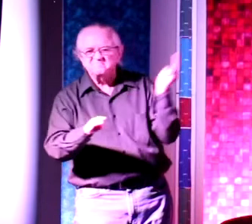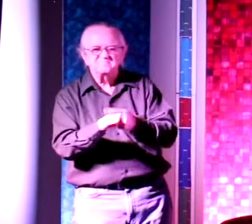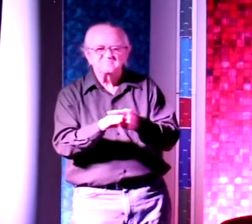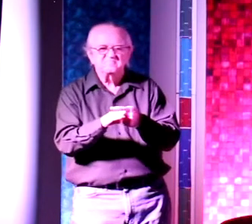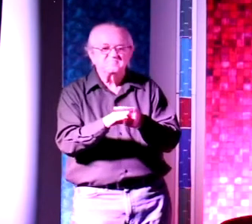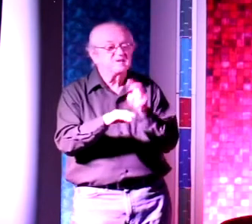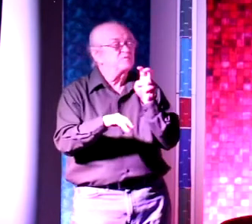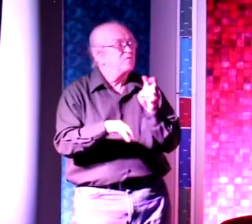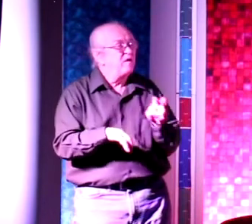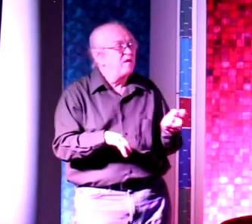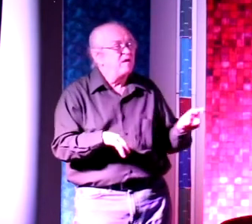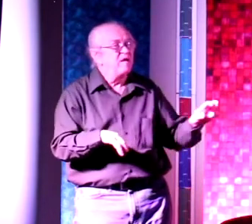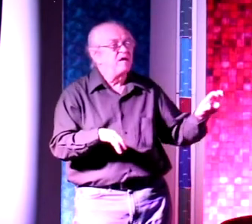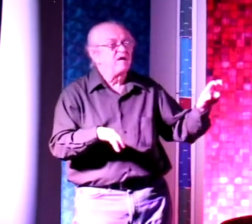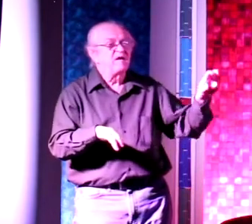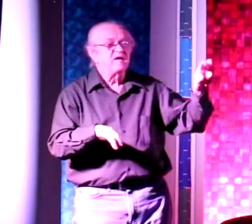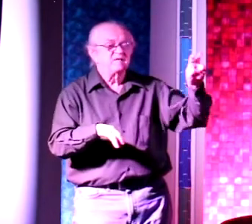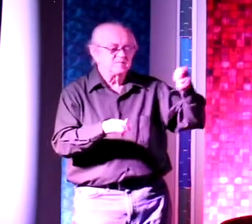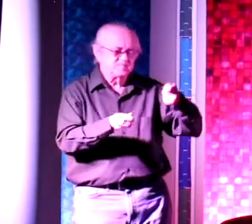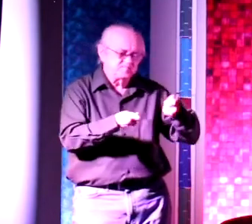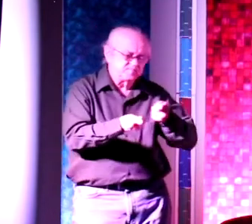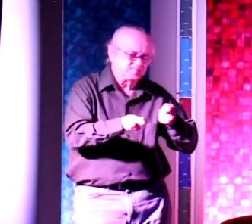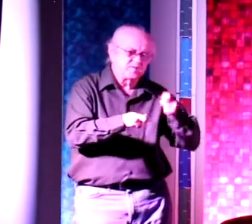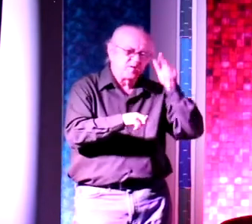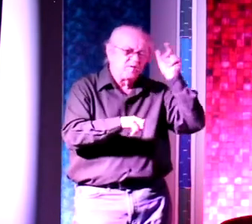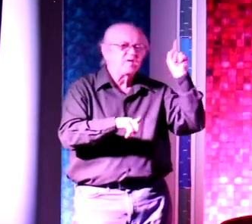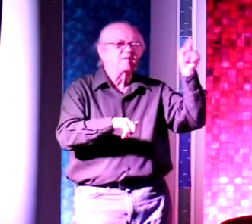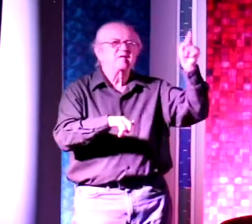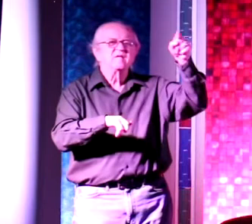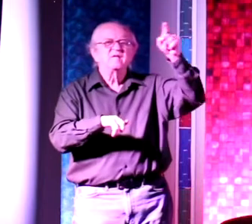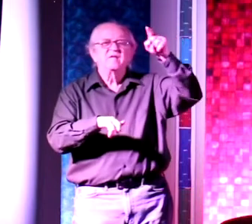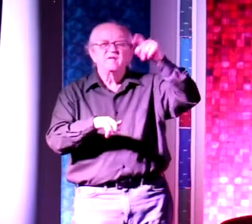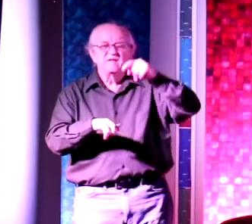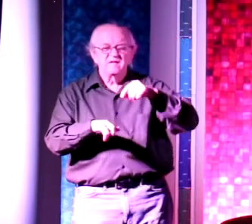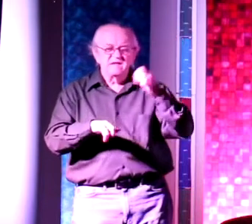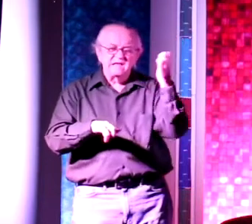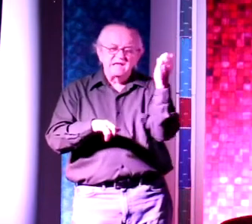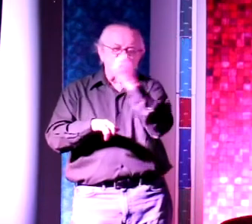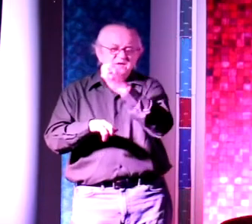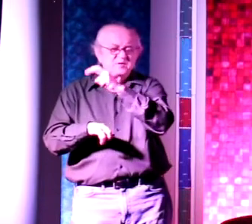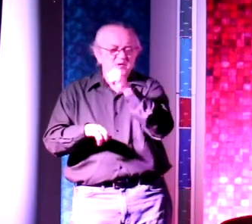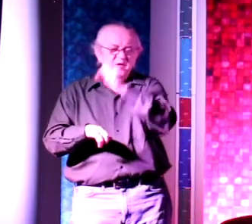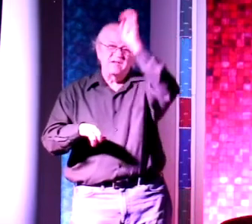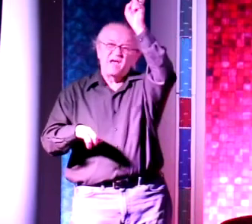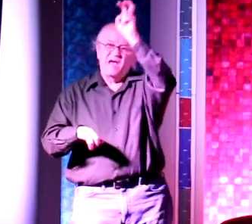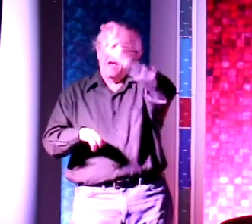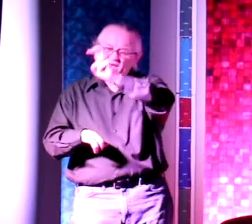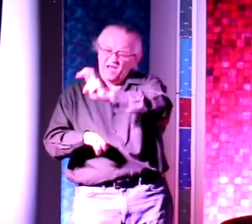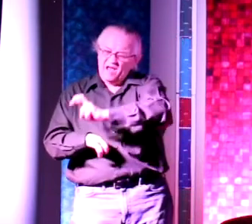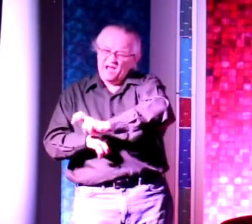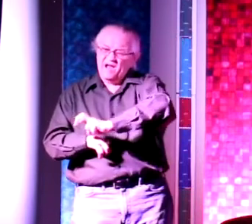traveled to tame horses in different places. He traveled up and down the east coast. He traveled to the